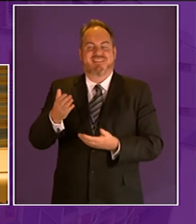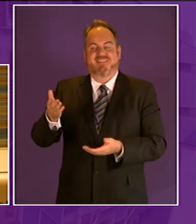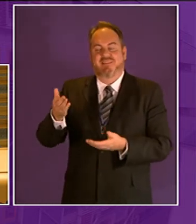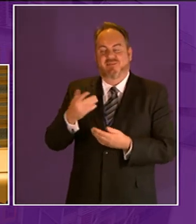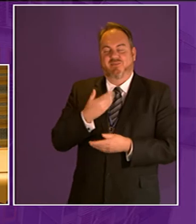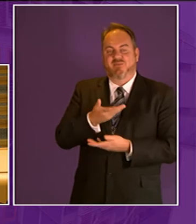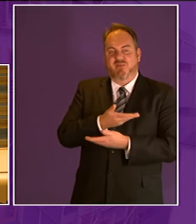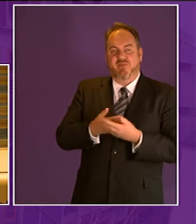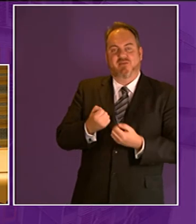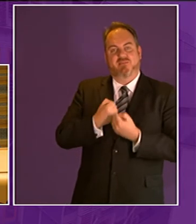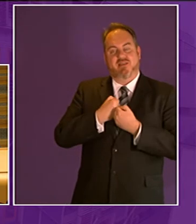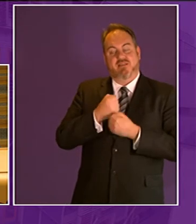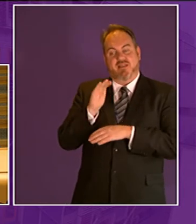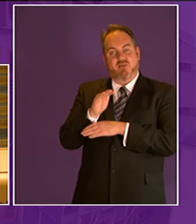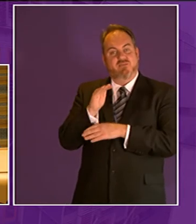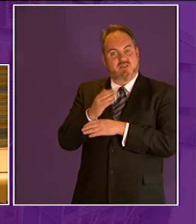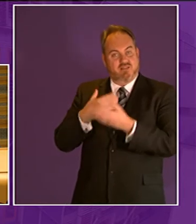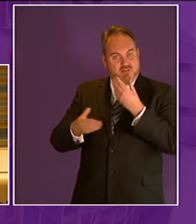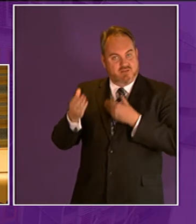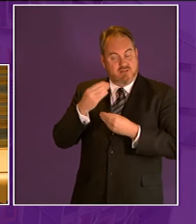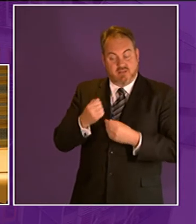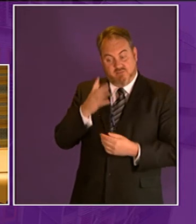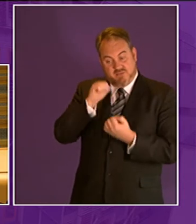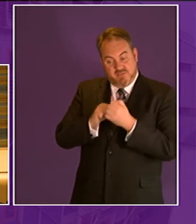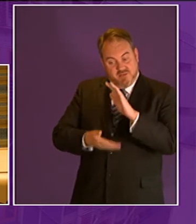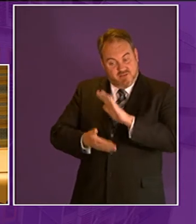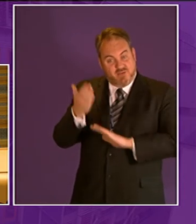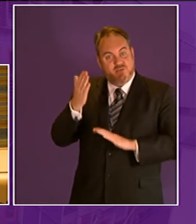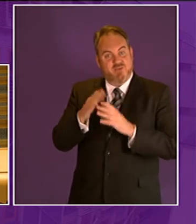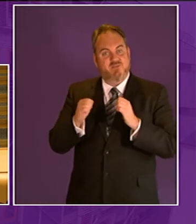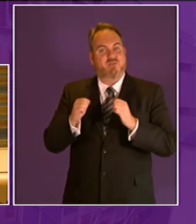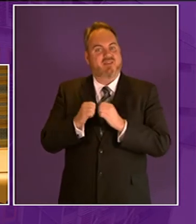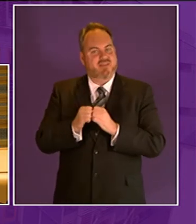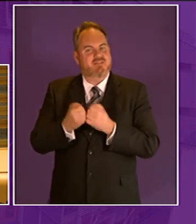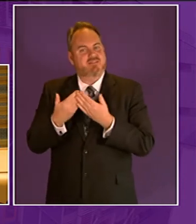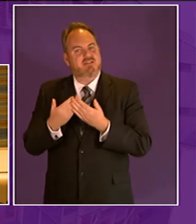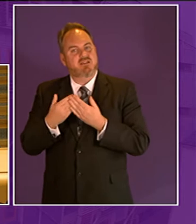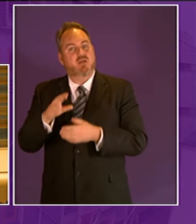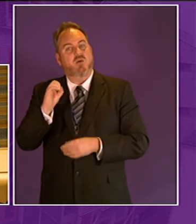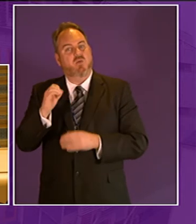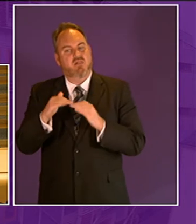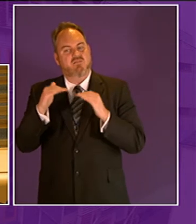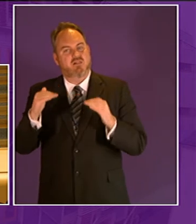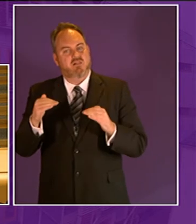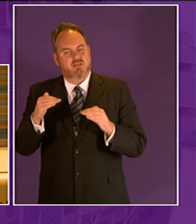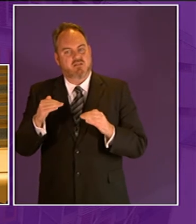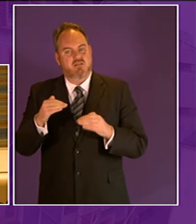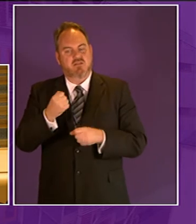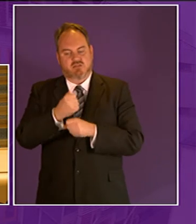remember many many years ago in glasenock house during a weekend away studying o-level geology we studied the luger sill and igneous